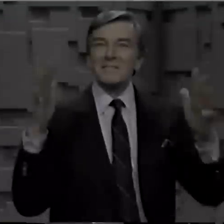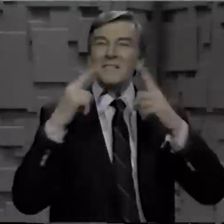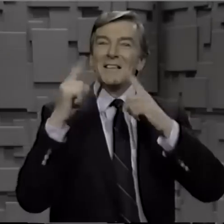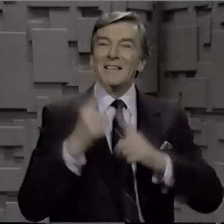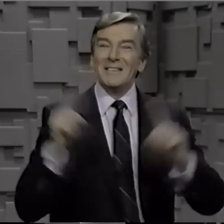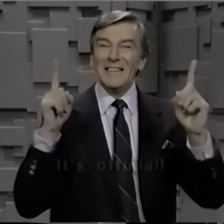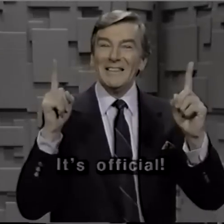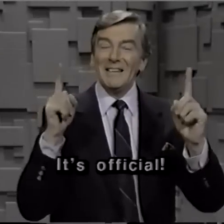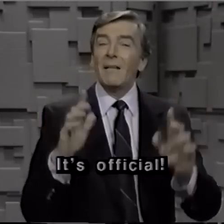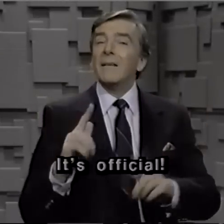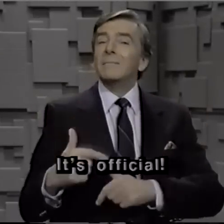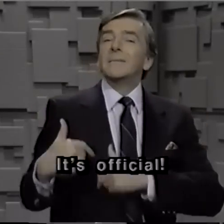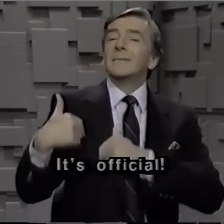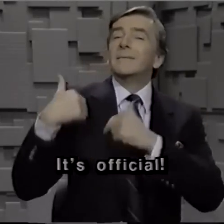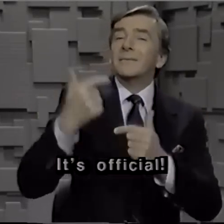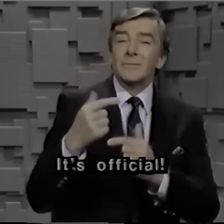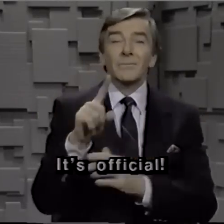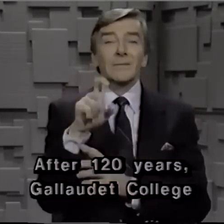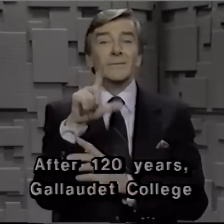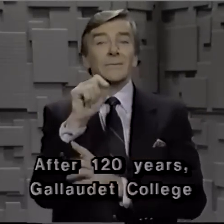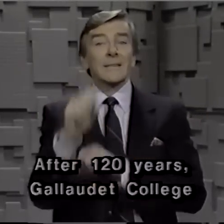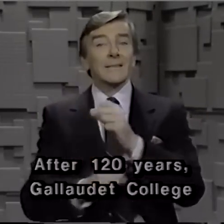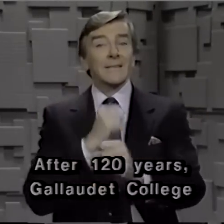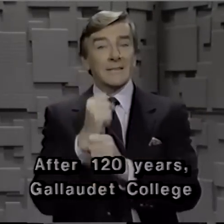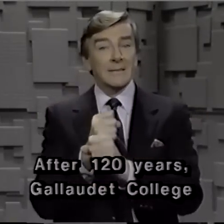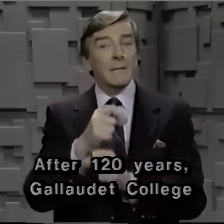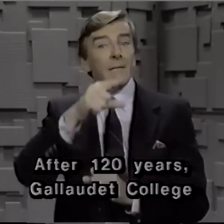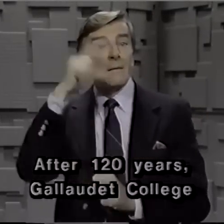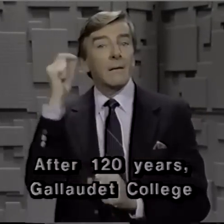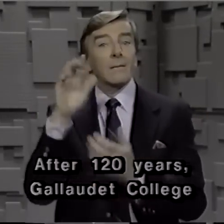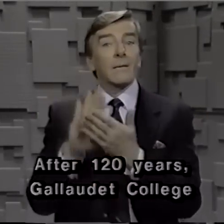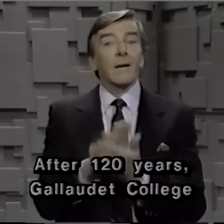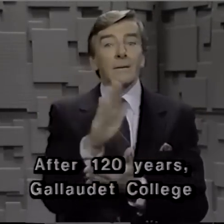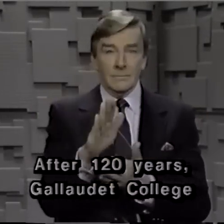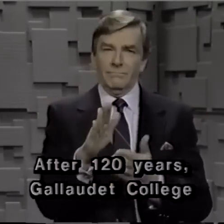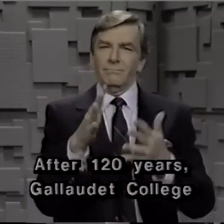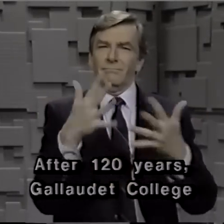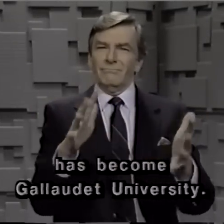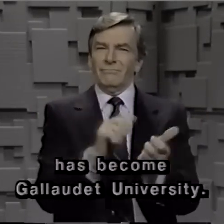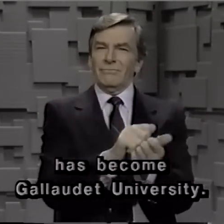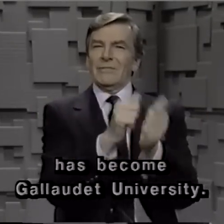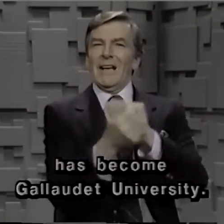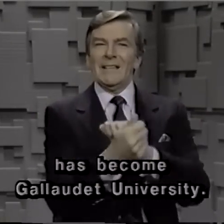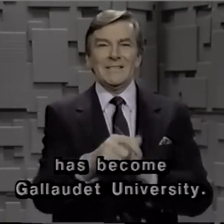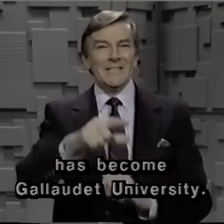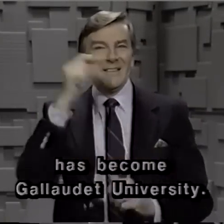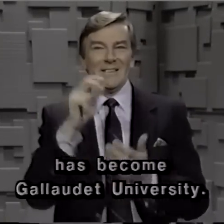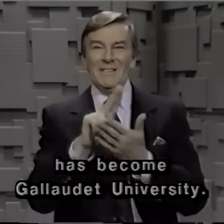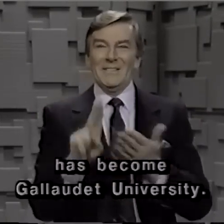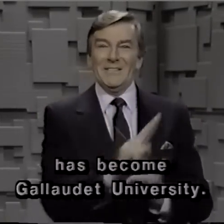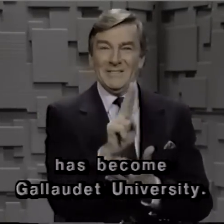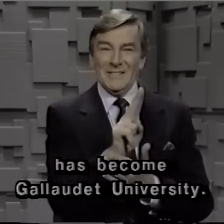It's official. After 120 years, Gallaudet College has become Gallaudet University.